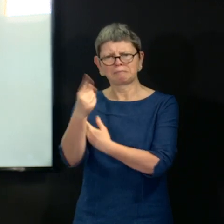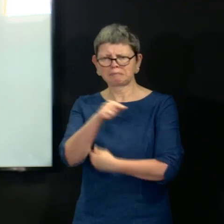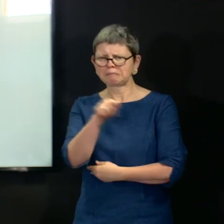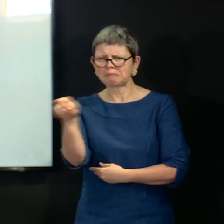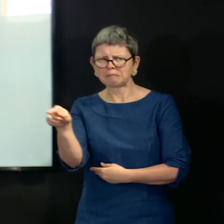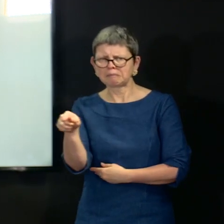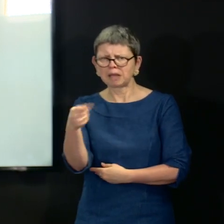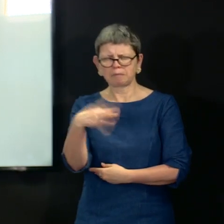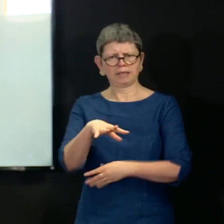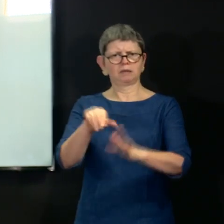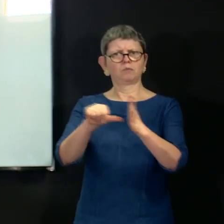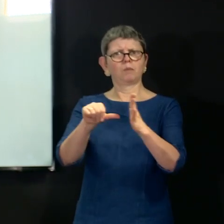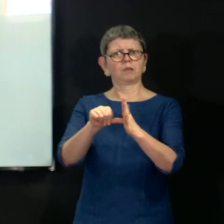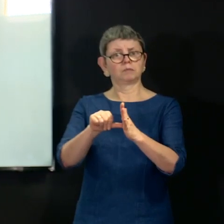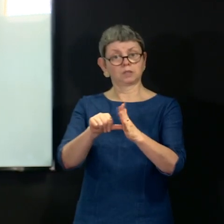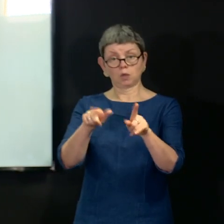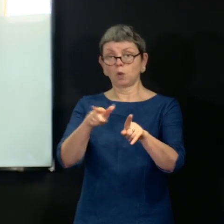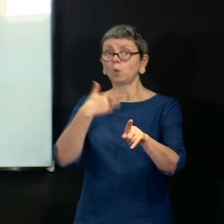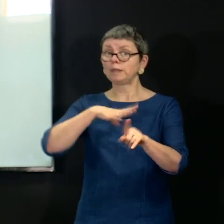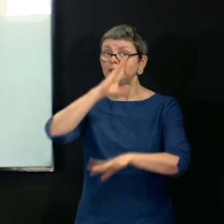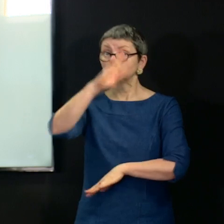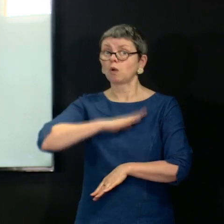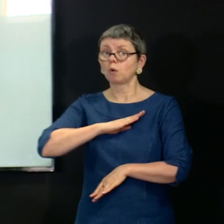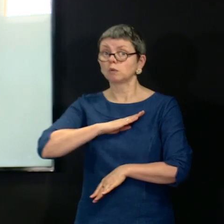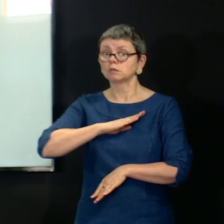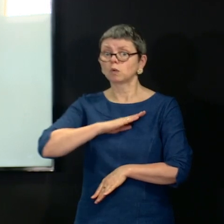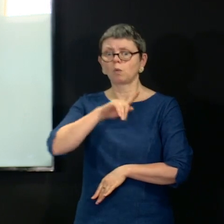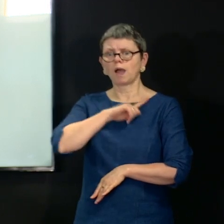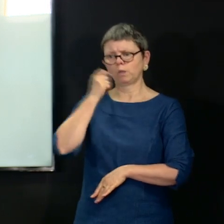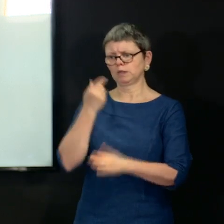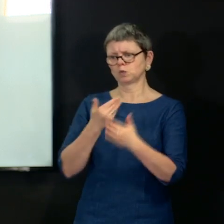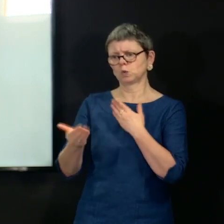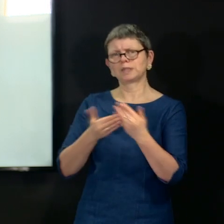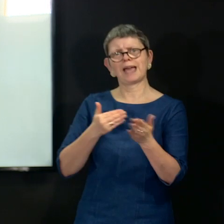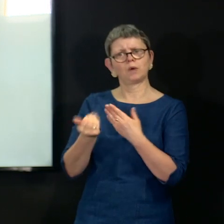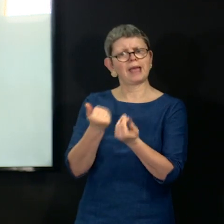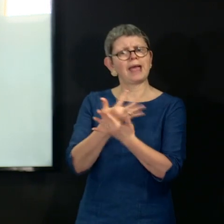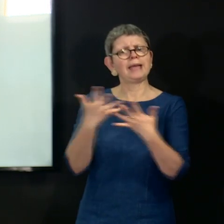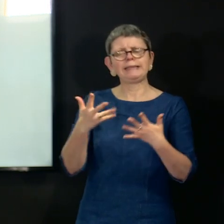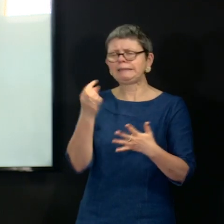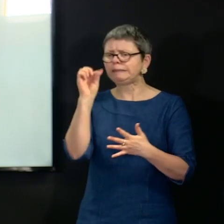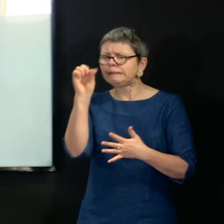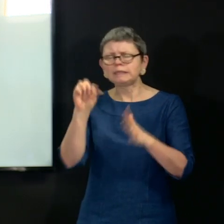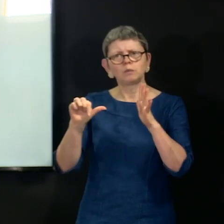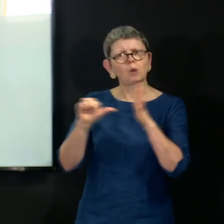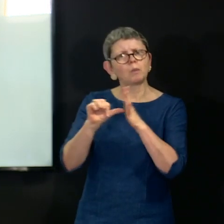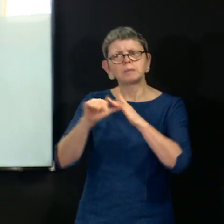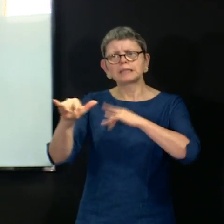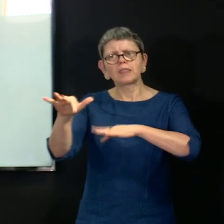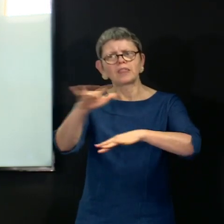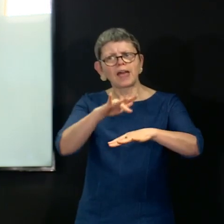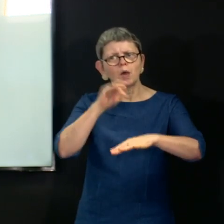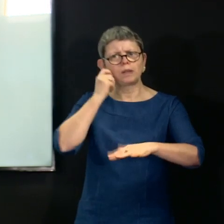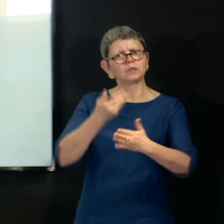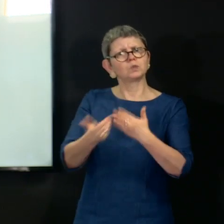be told, because what we then do is act to resolve any particular glitches that might be in the system, rather than